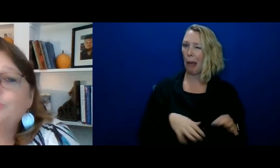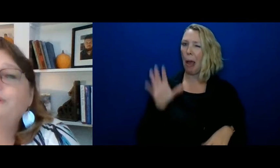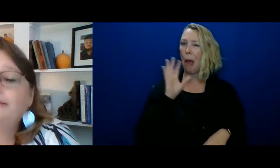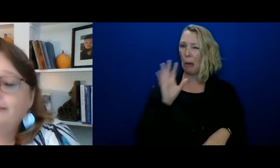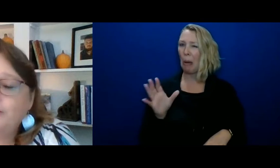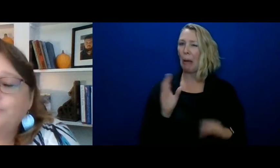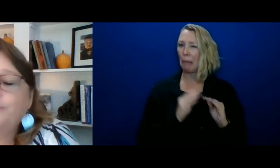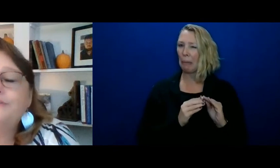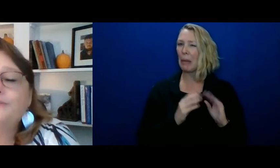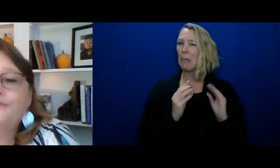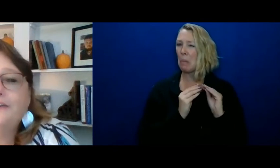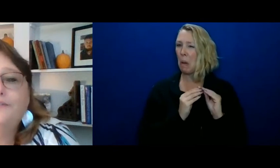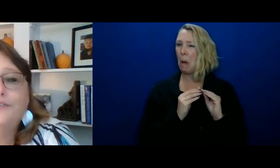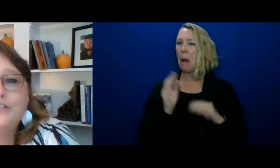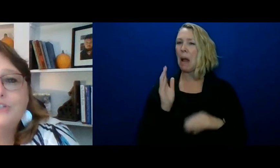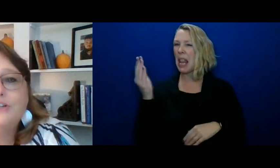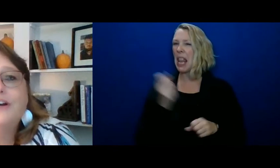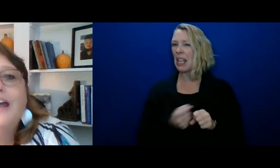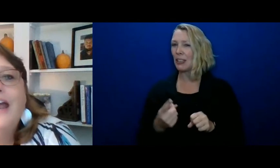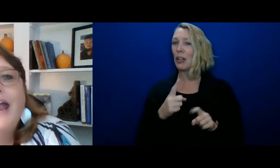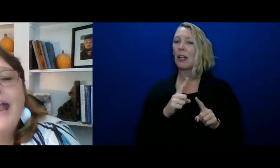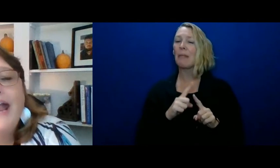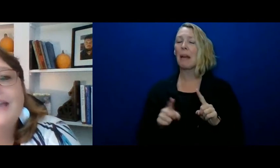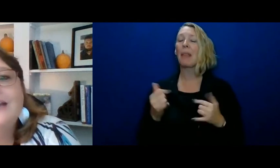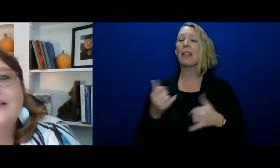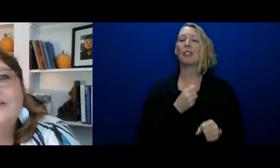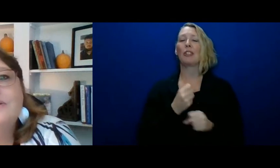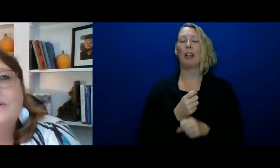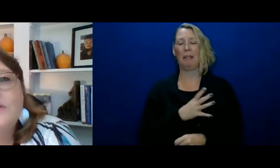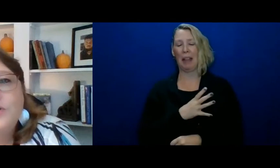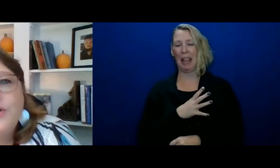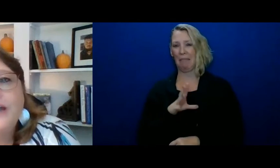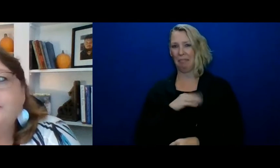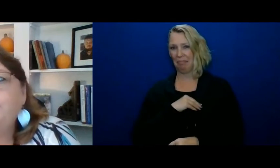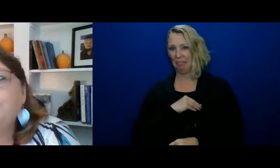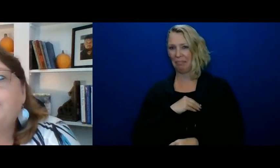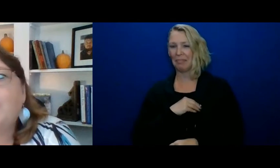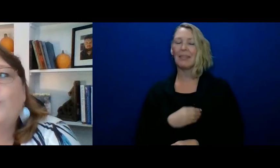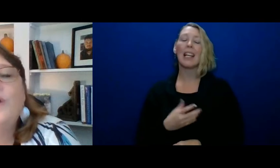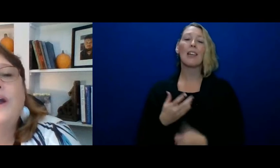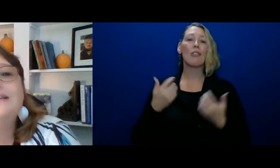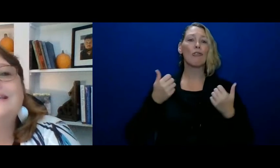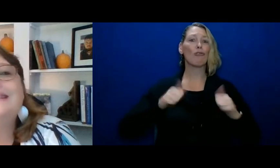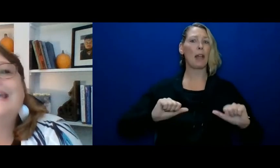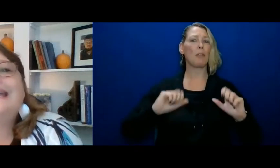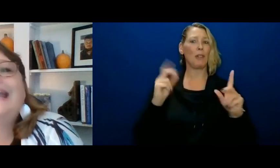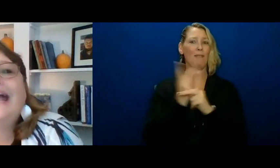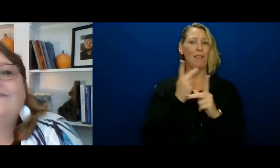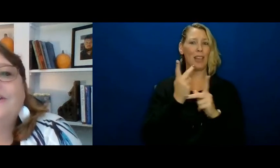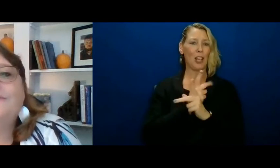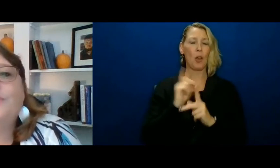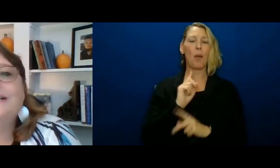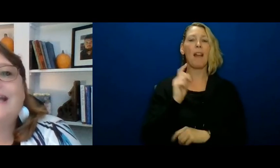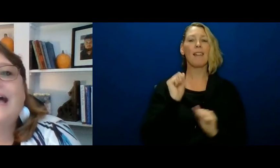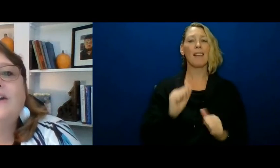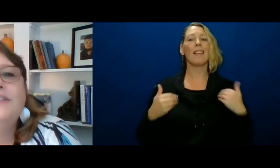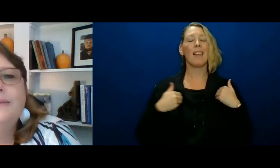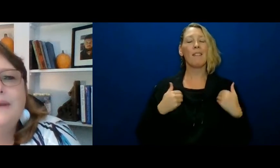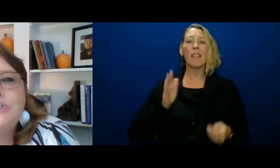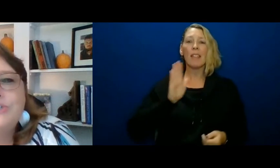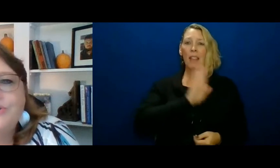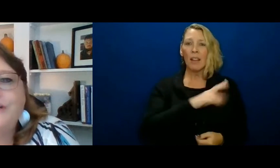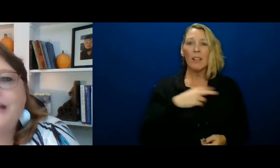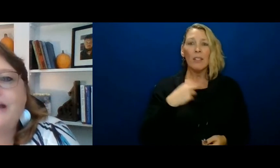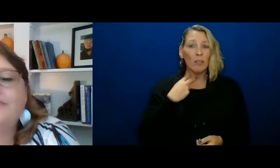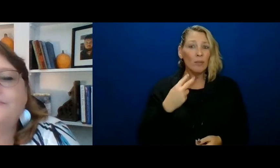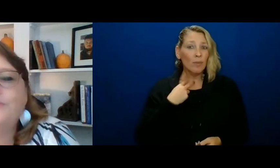next year. But dinner rolls are fine for this year. And trying to figure out where is it they can have their voice? How do